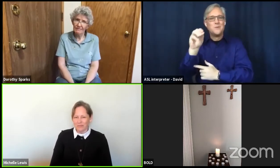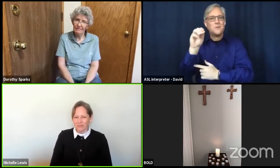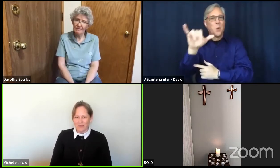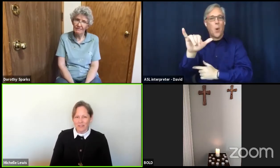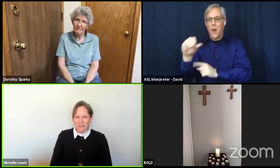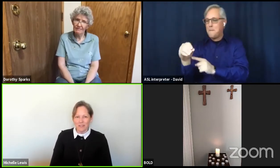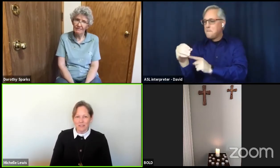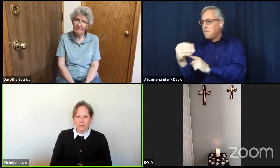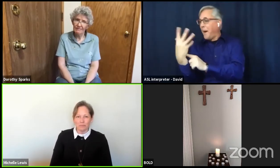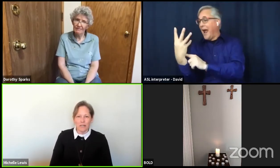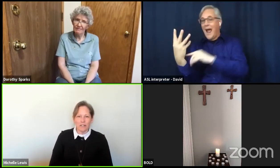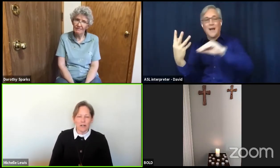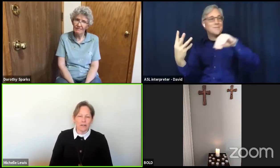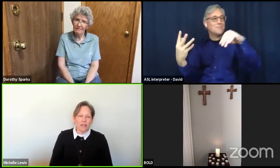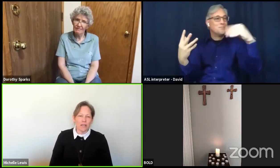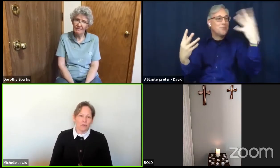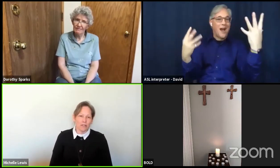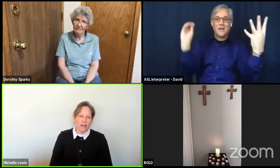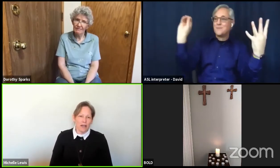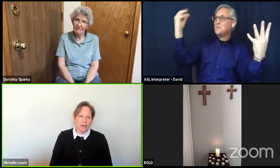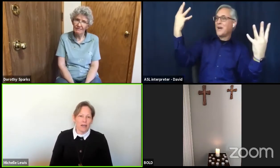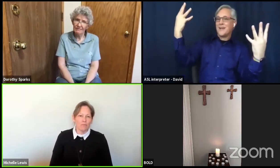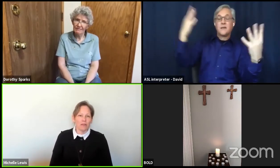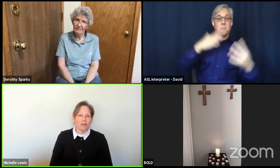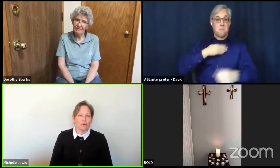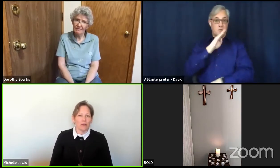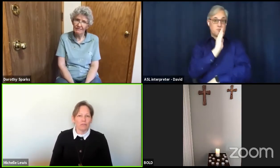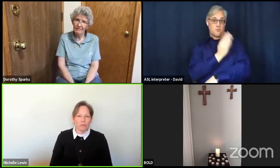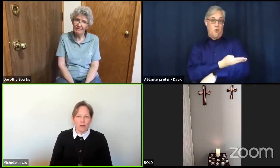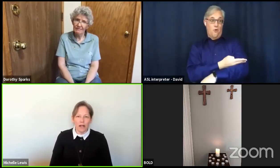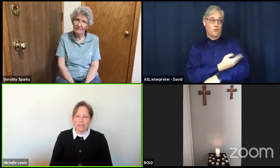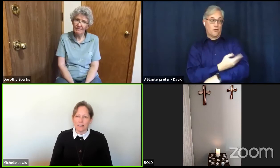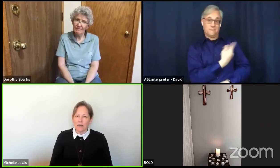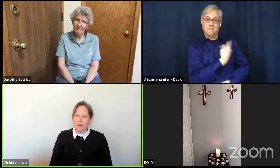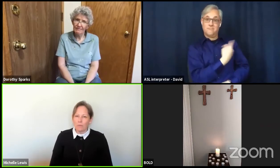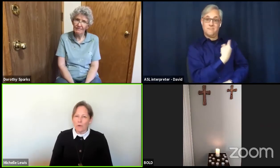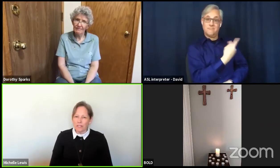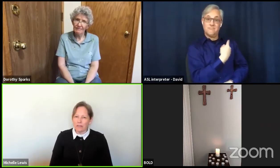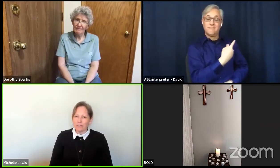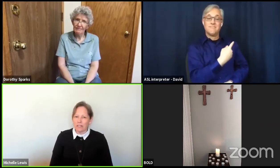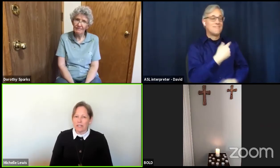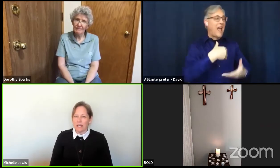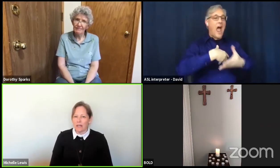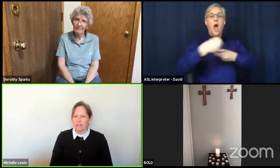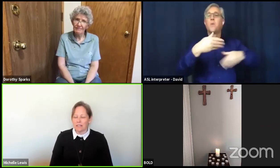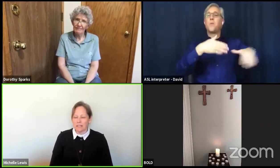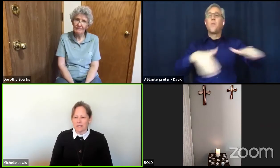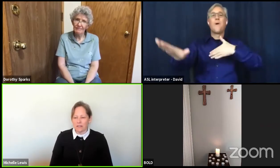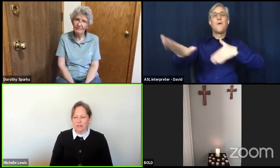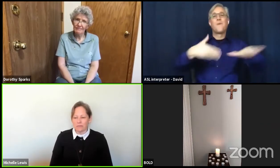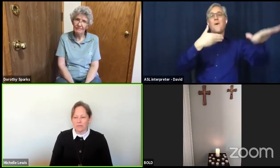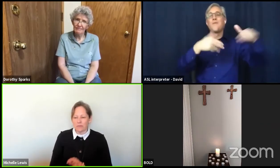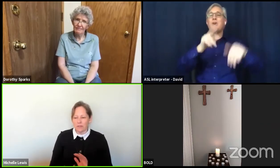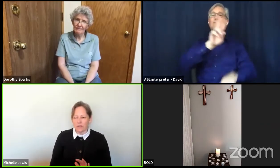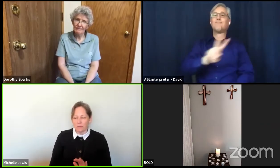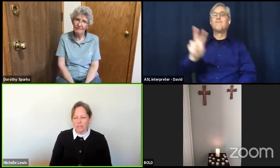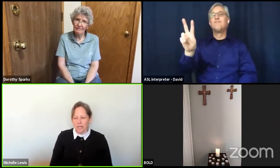My daughter Catherine and I have been going for walks most every day since the stay-at-home